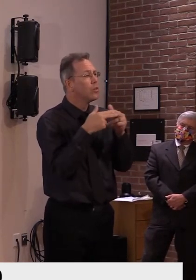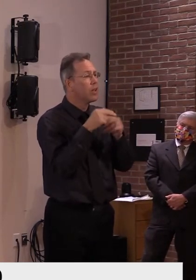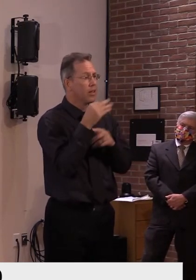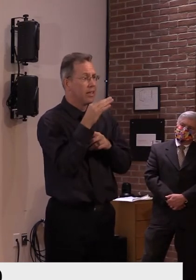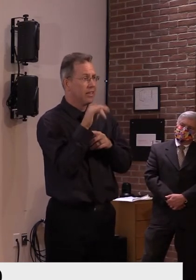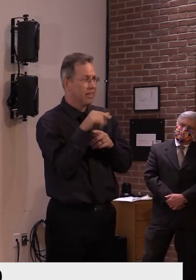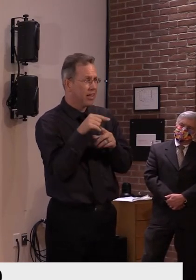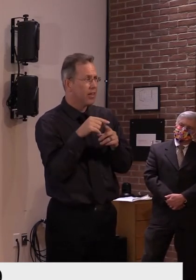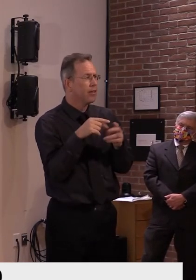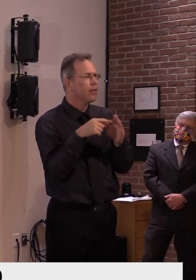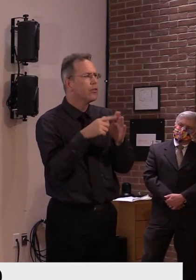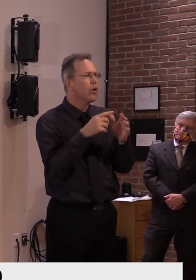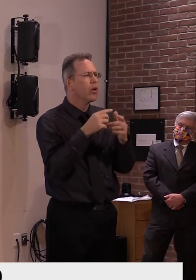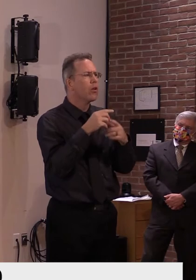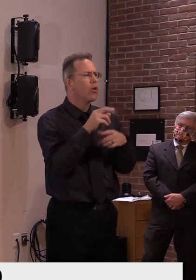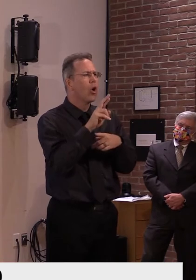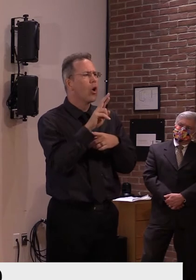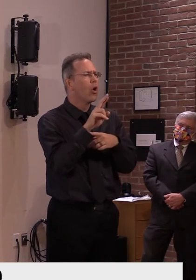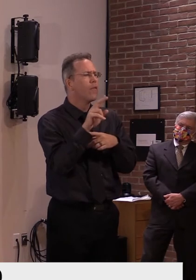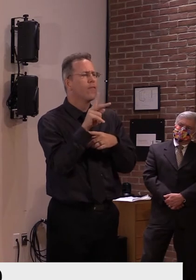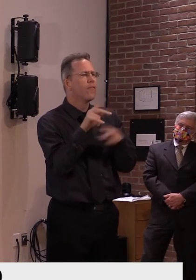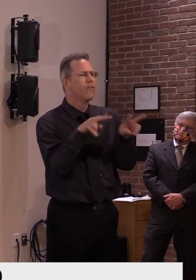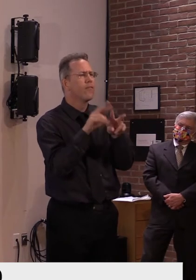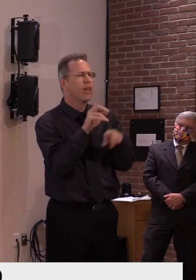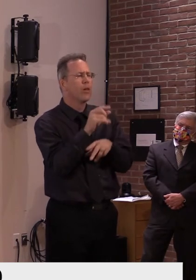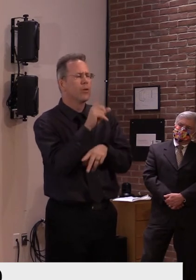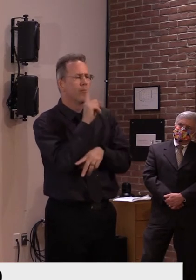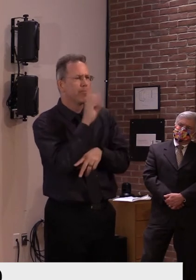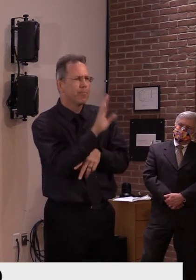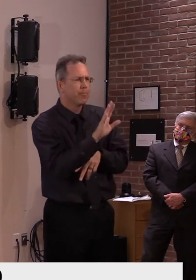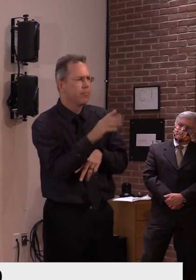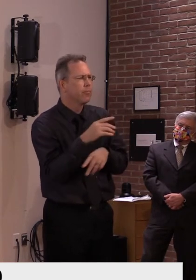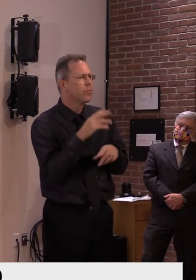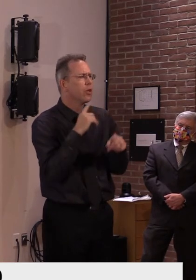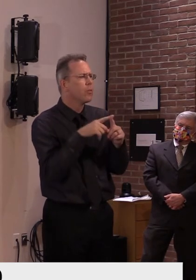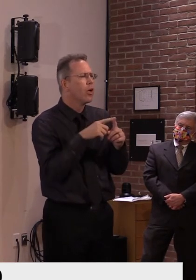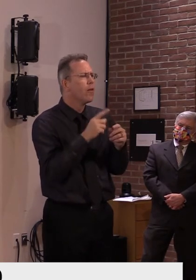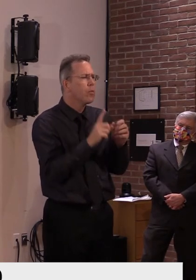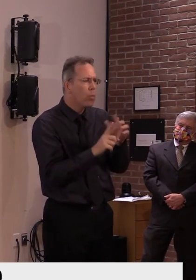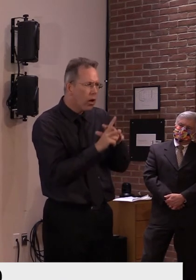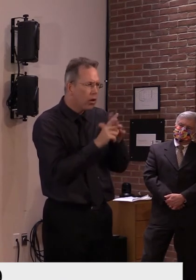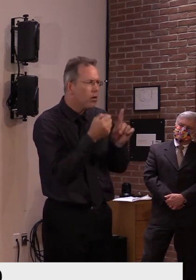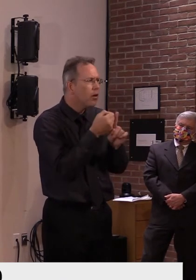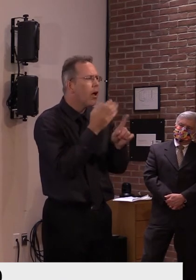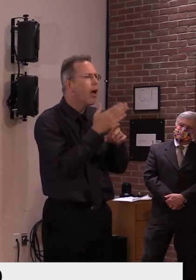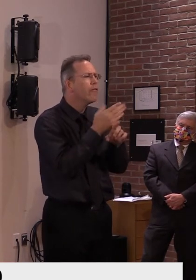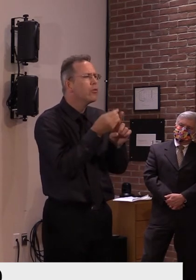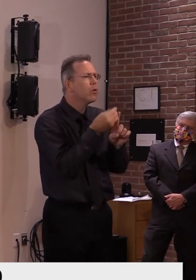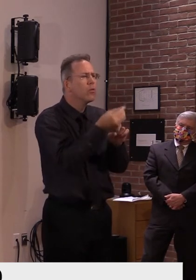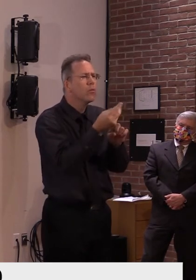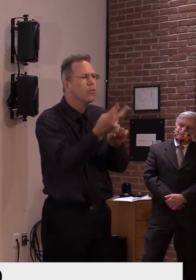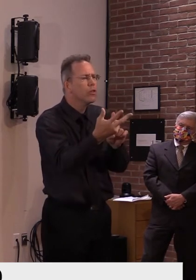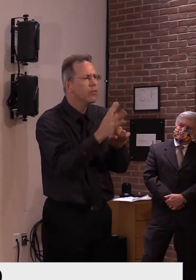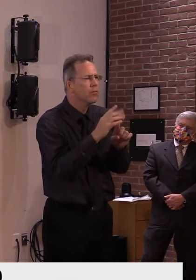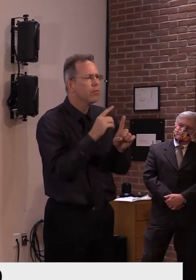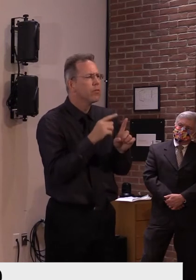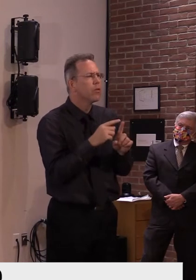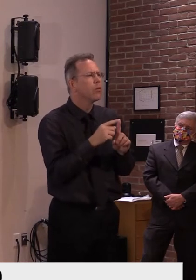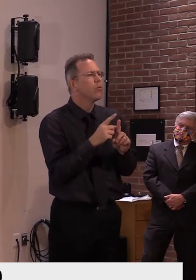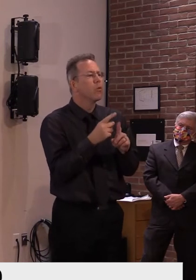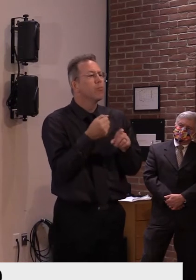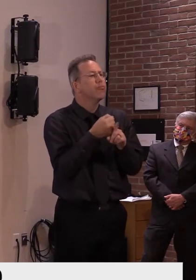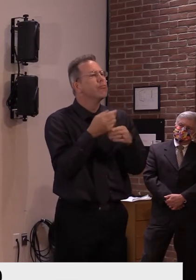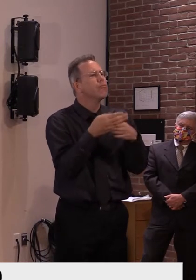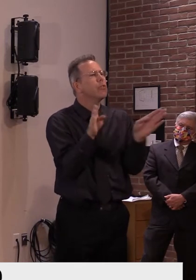not depicted on the graph. Um, it, um, is just showing the, the, uh, I think the three and the seven day growth rates, um,